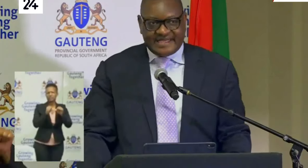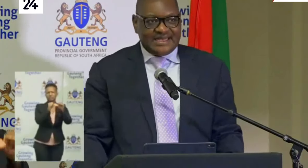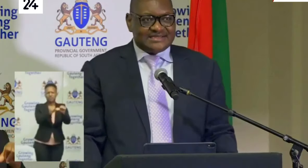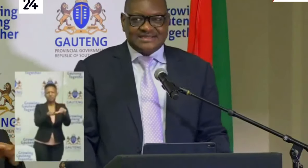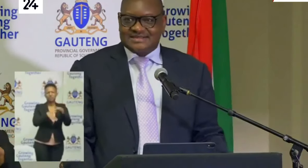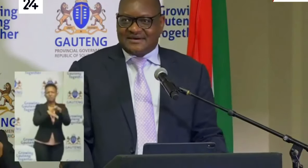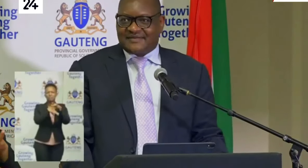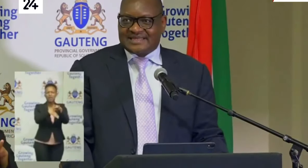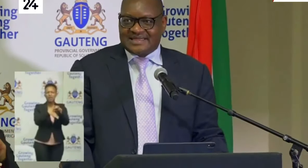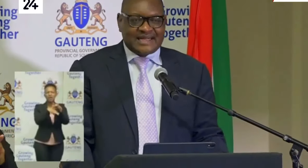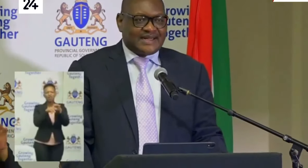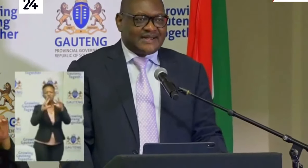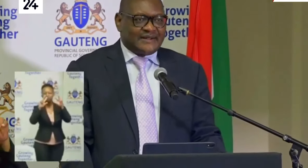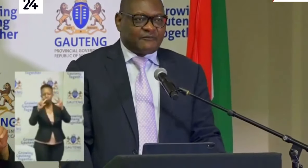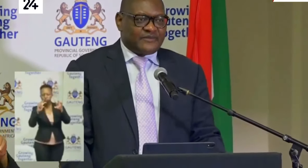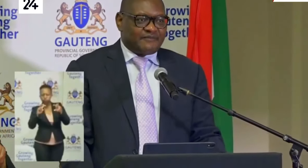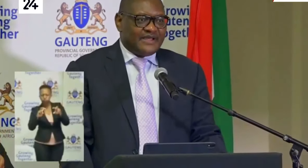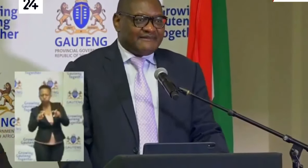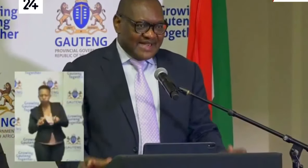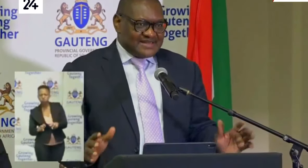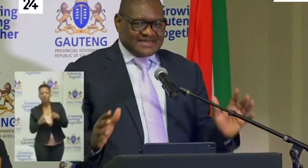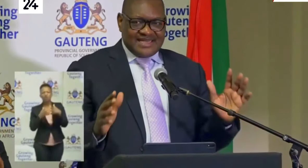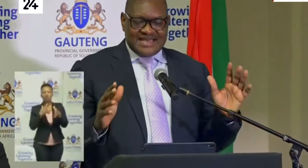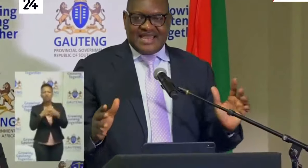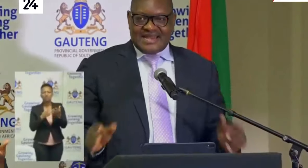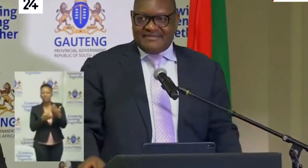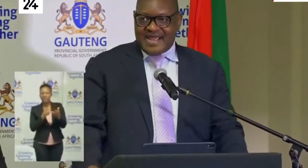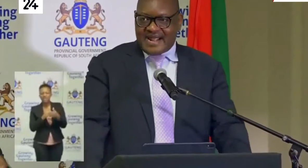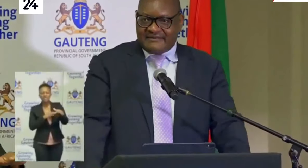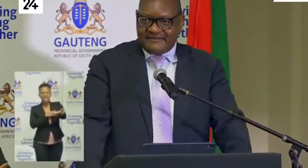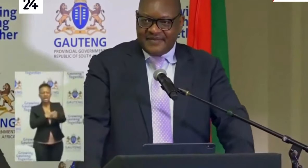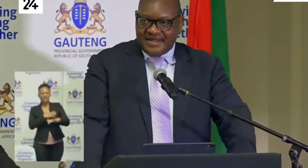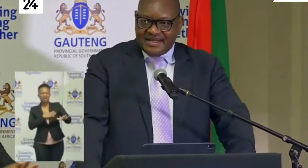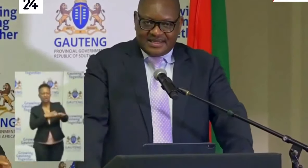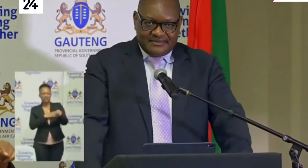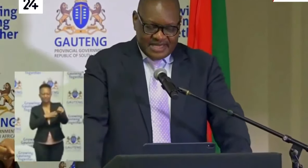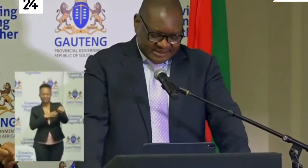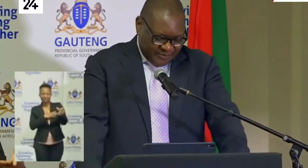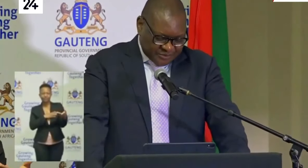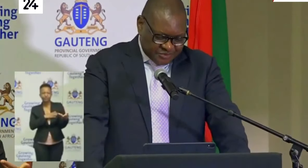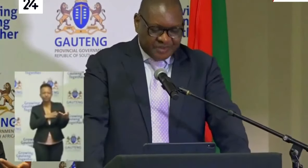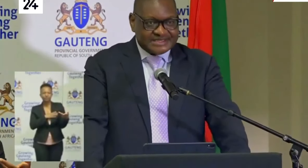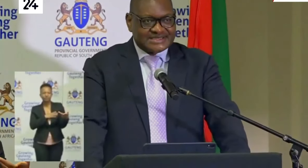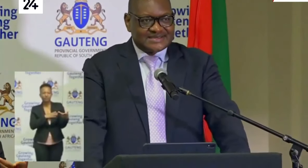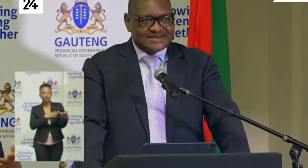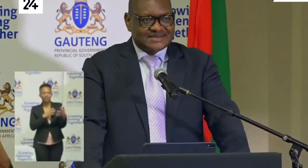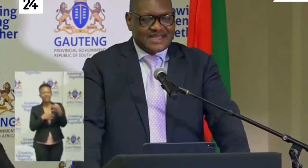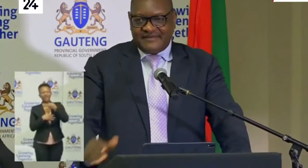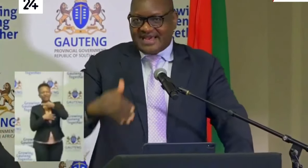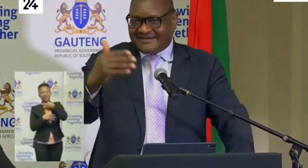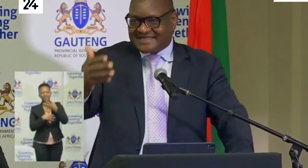surveillance of that area if we find that an area may have been exposed to risk